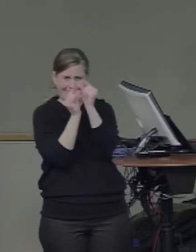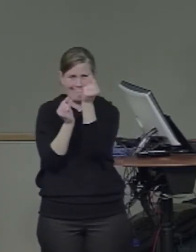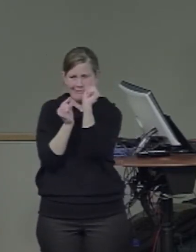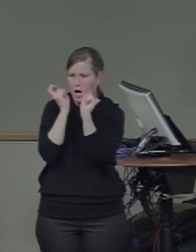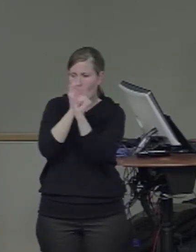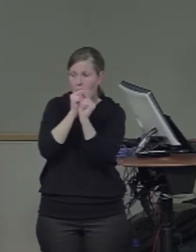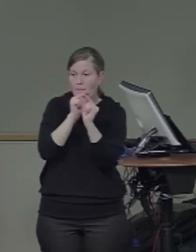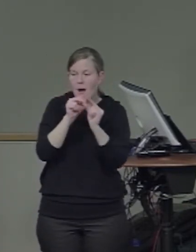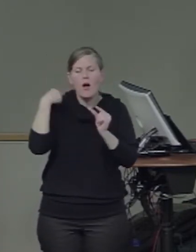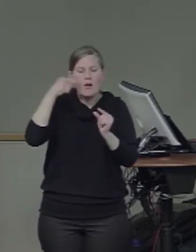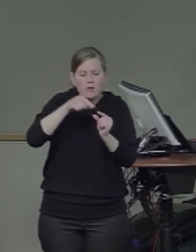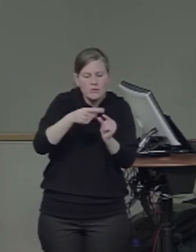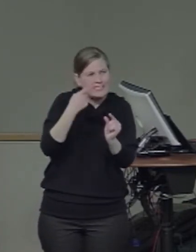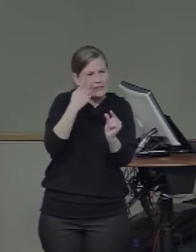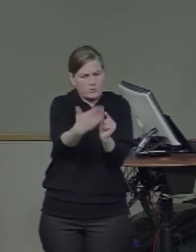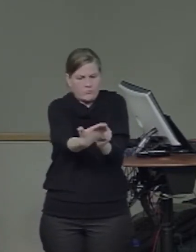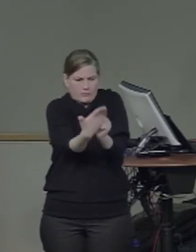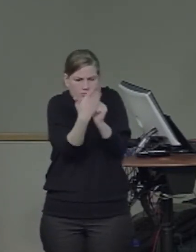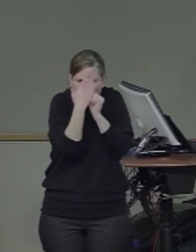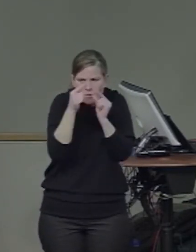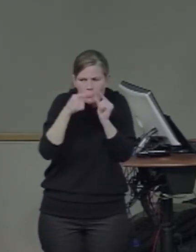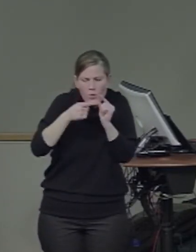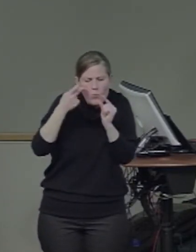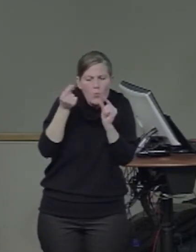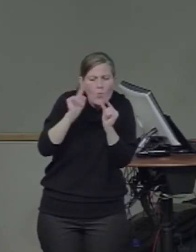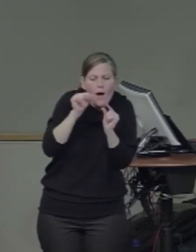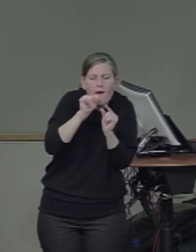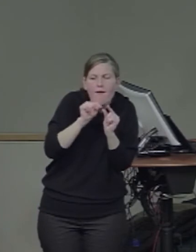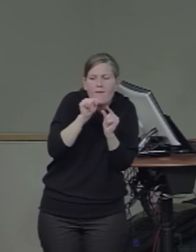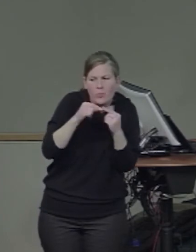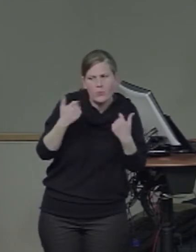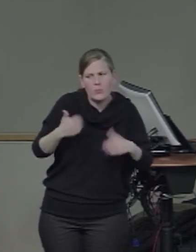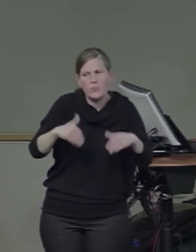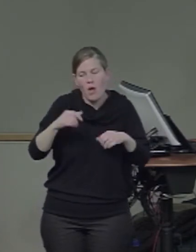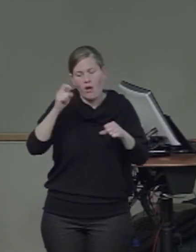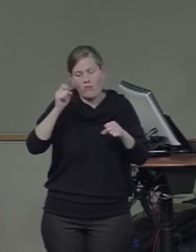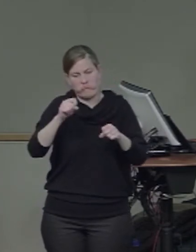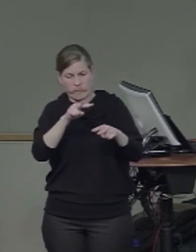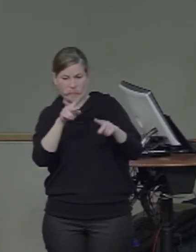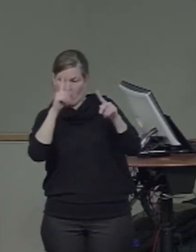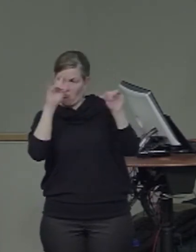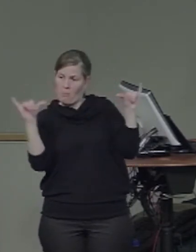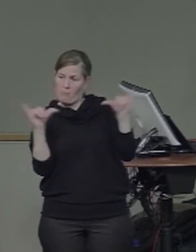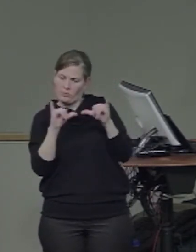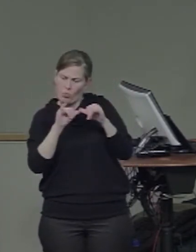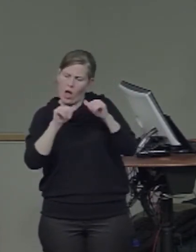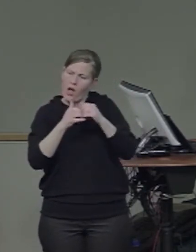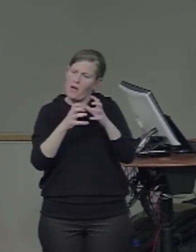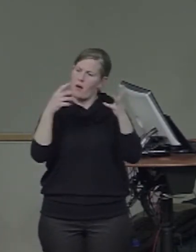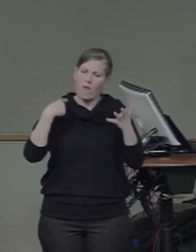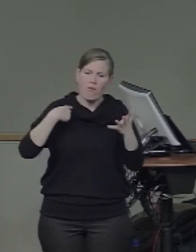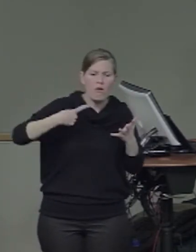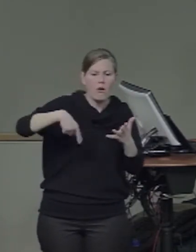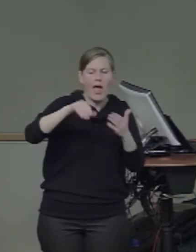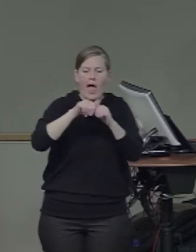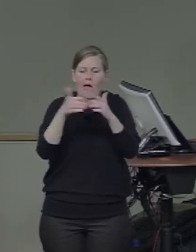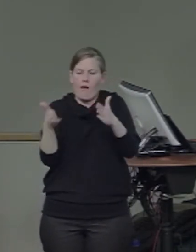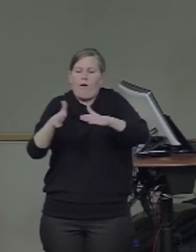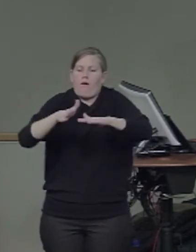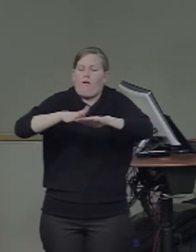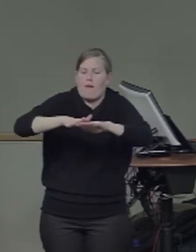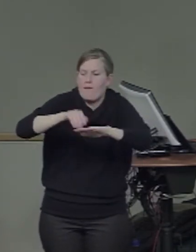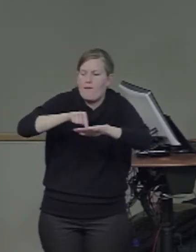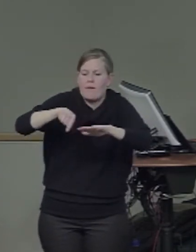seems to be a measurable amount of intermixing of information about